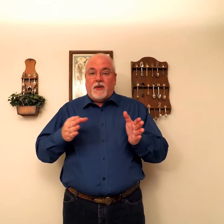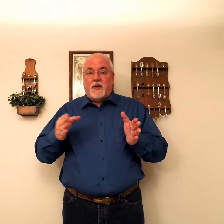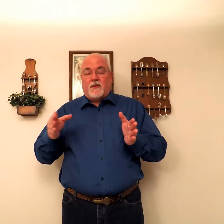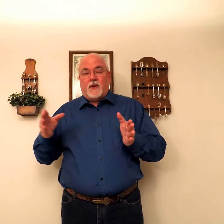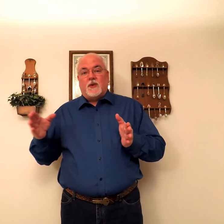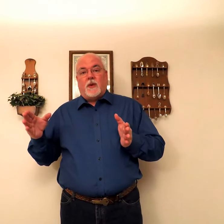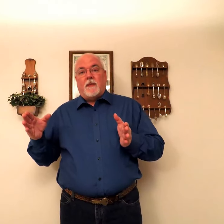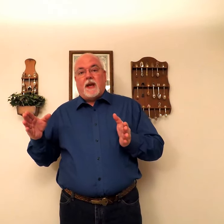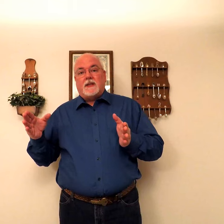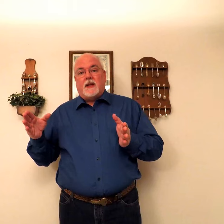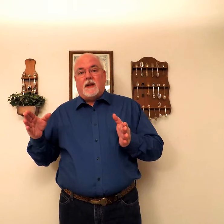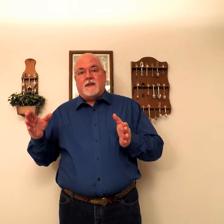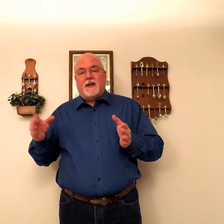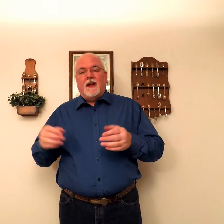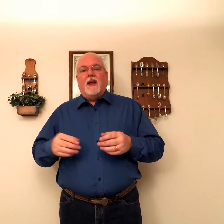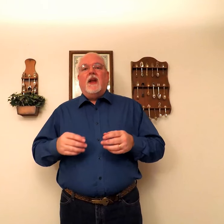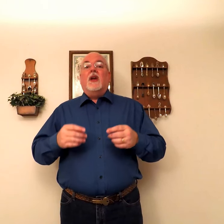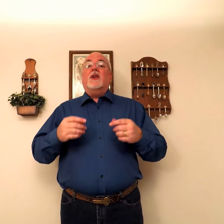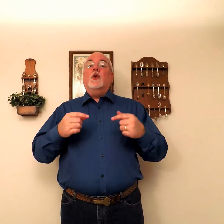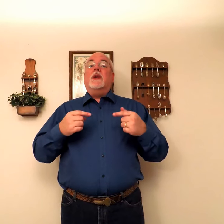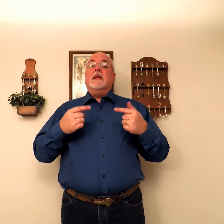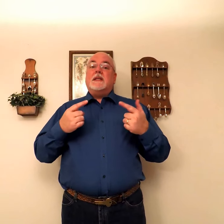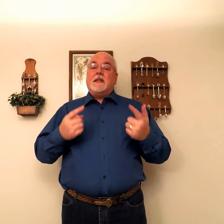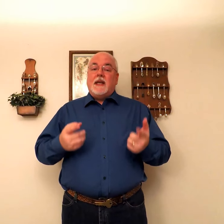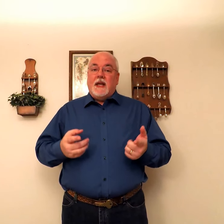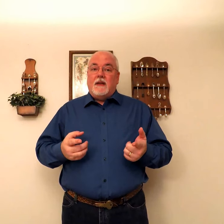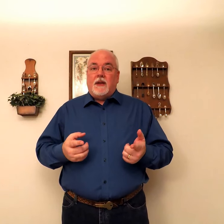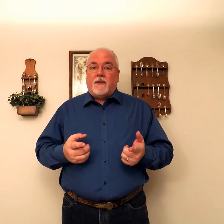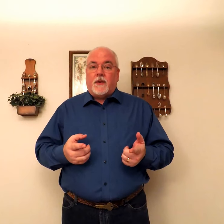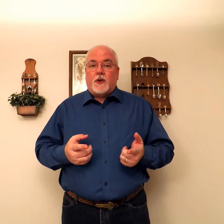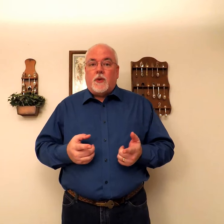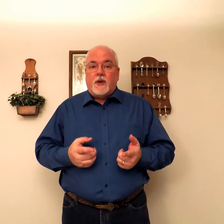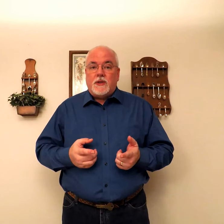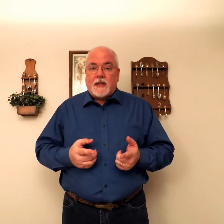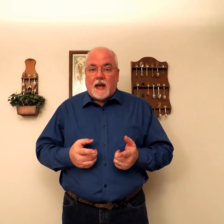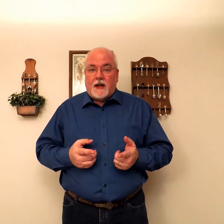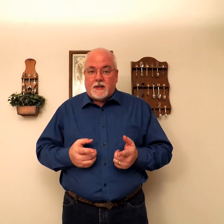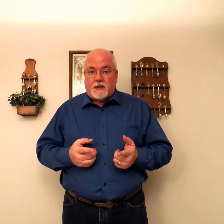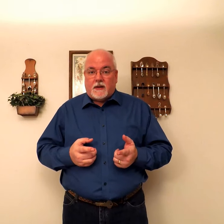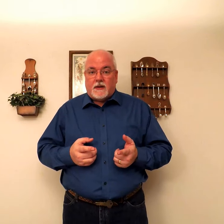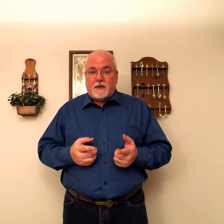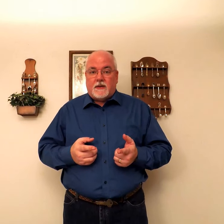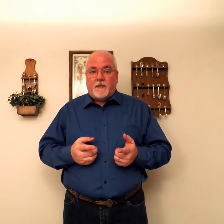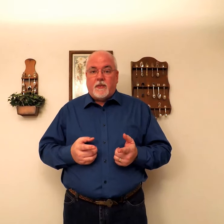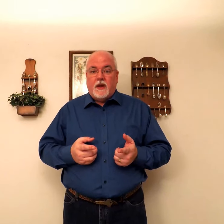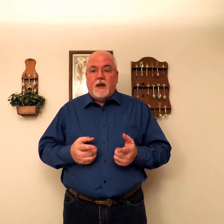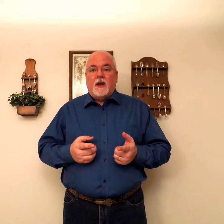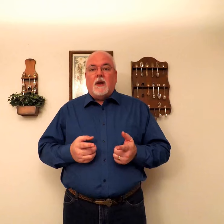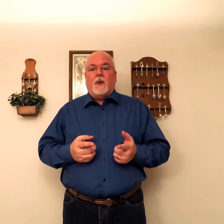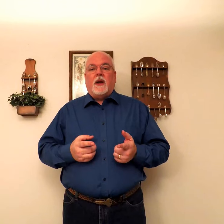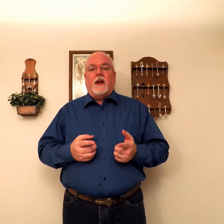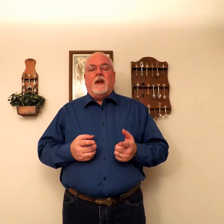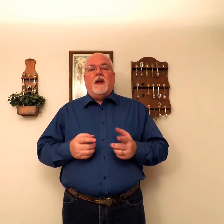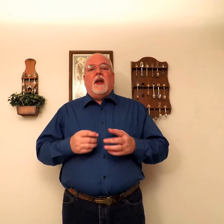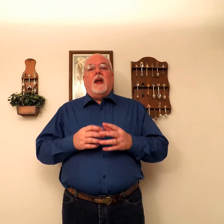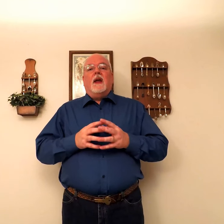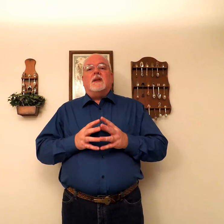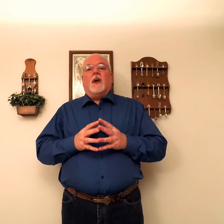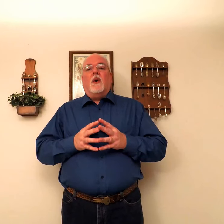the difference when I make a sentence. You can see the difference when you sign a sentence, okay? So,